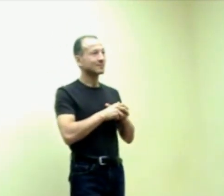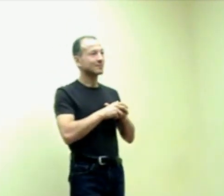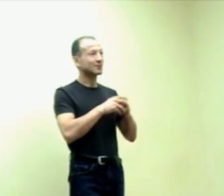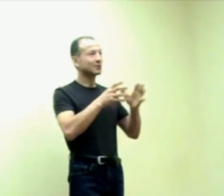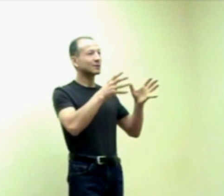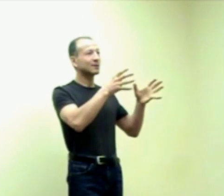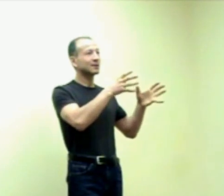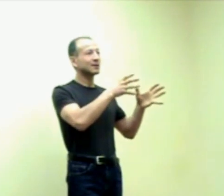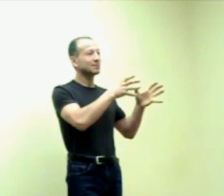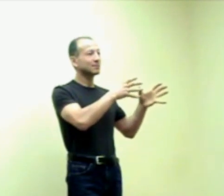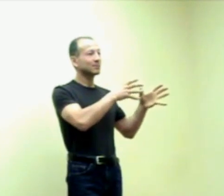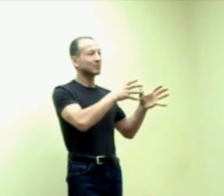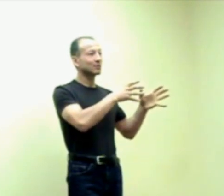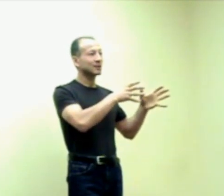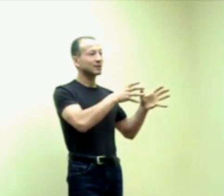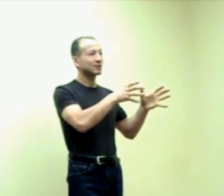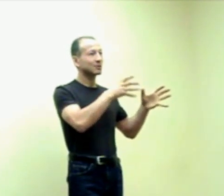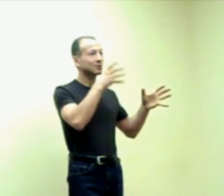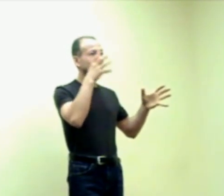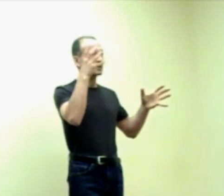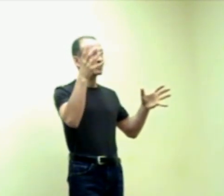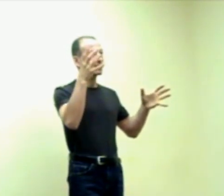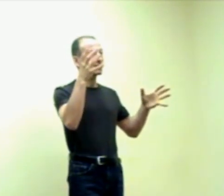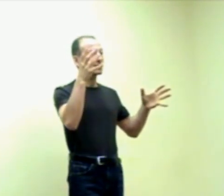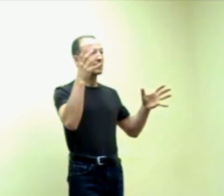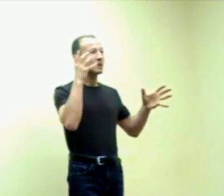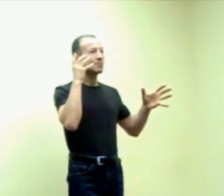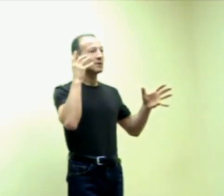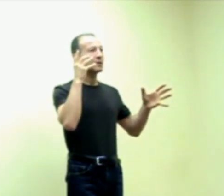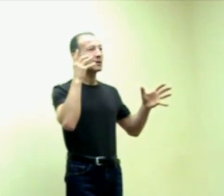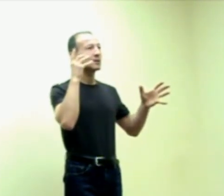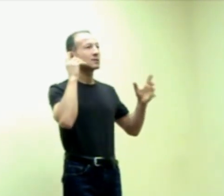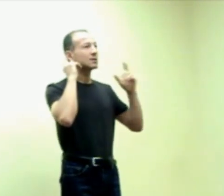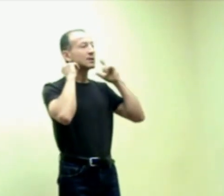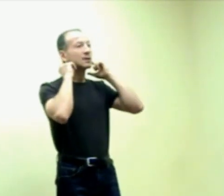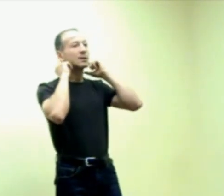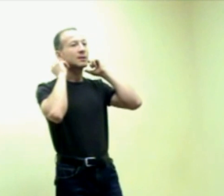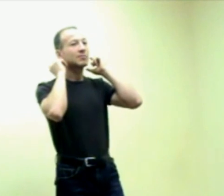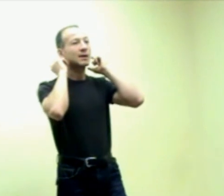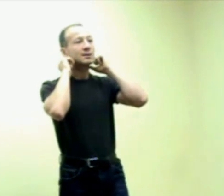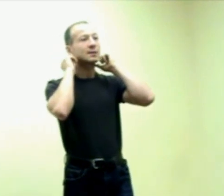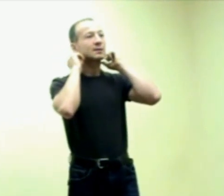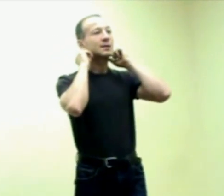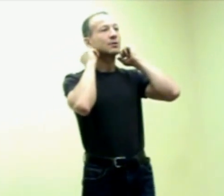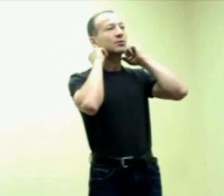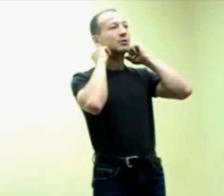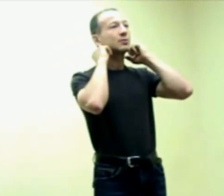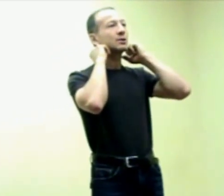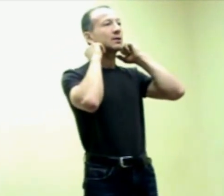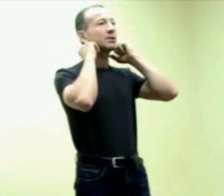We talked about anatomy before, right? So, just think about it. Because the muscles and nerves which are